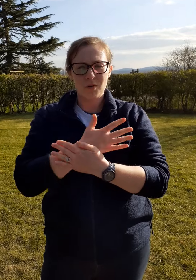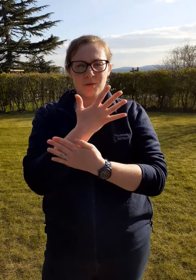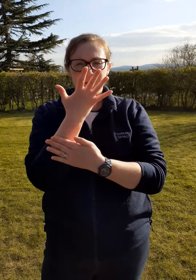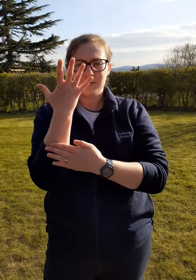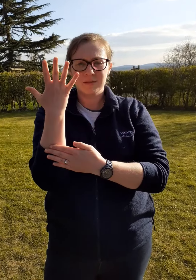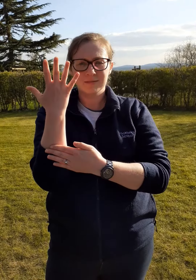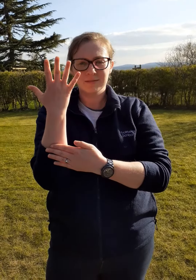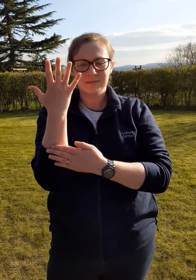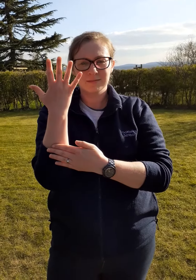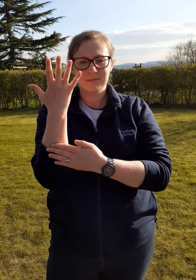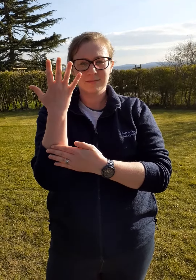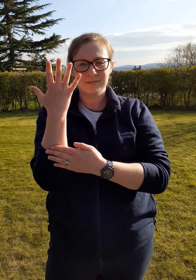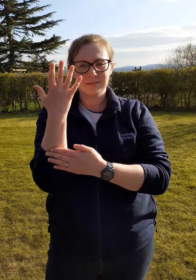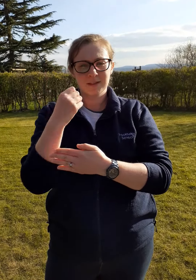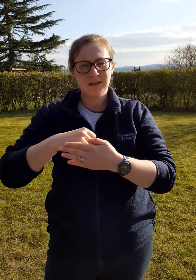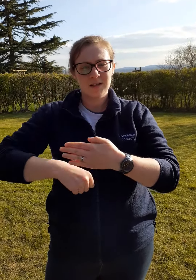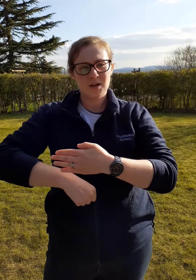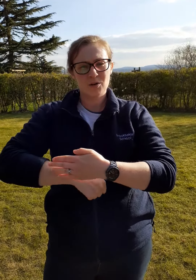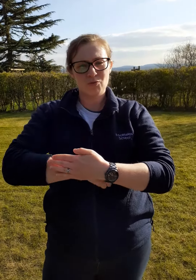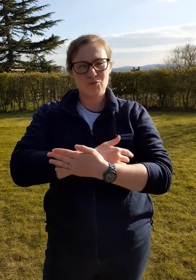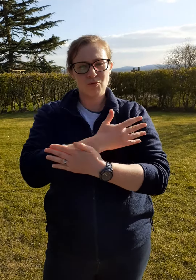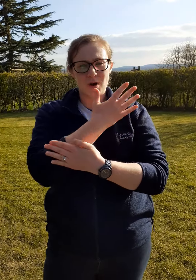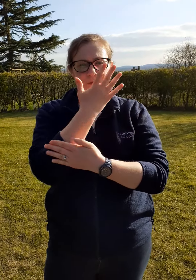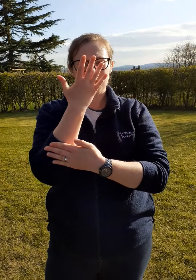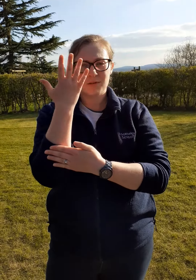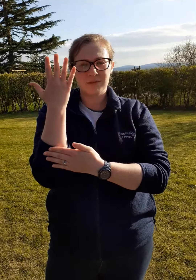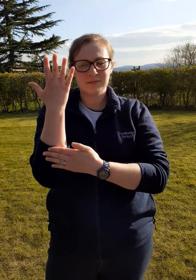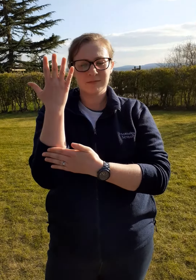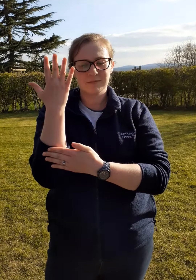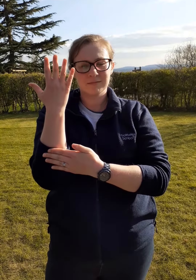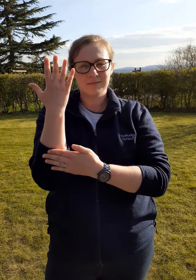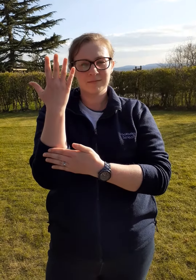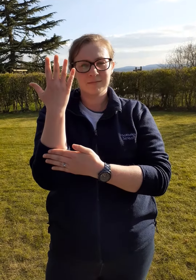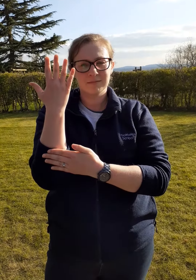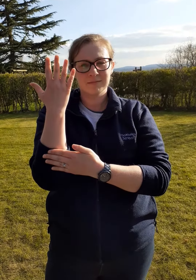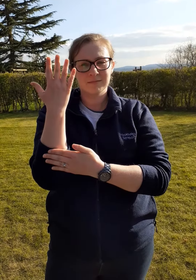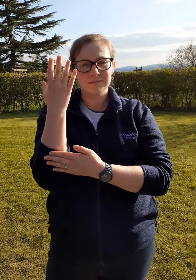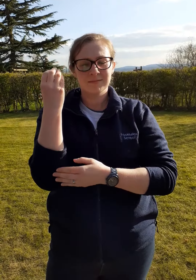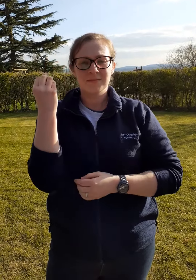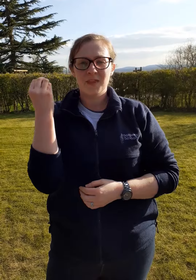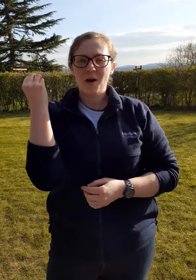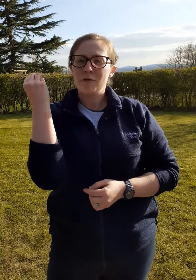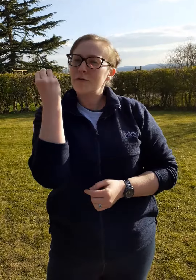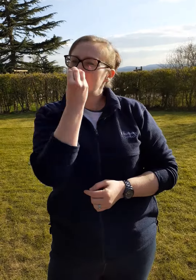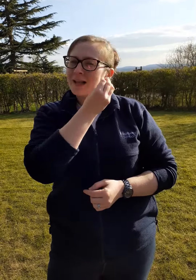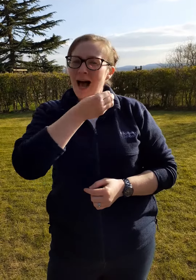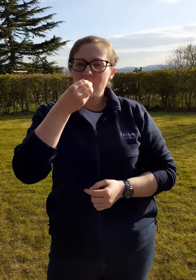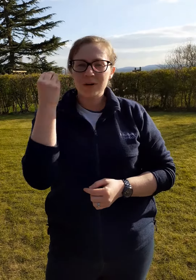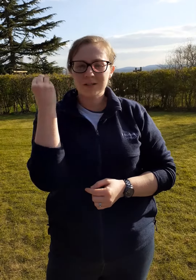growth growth flowers